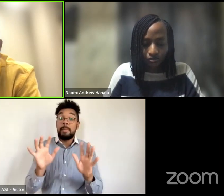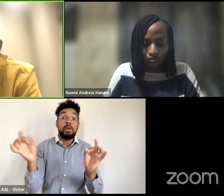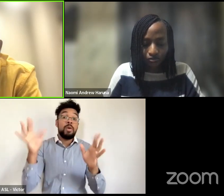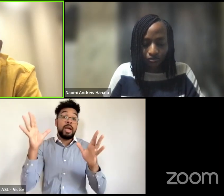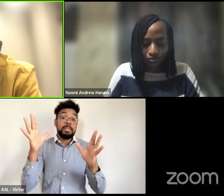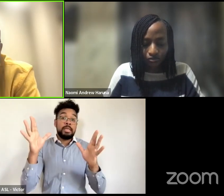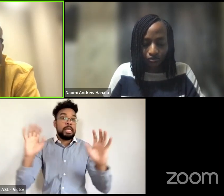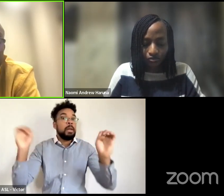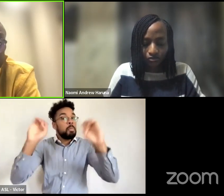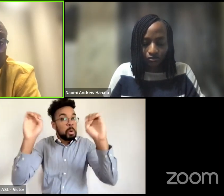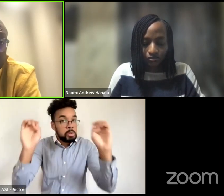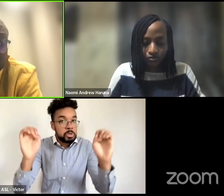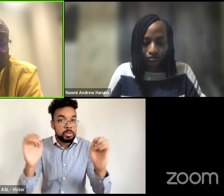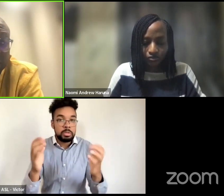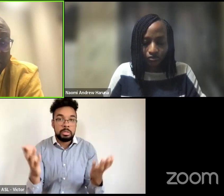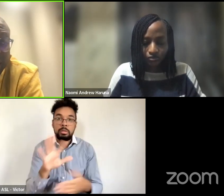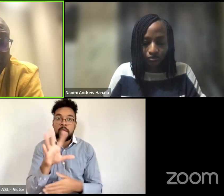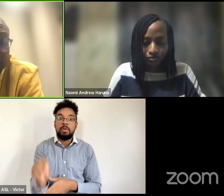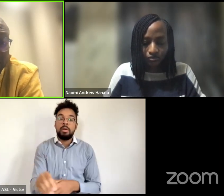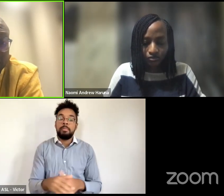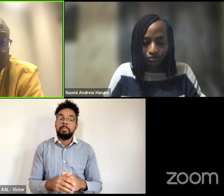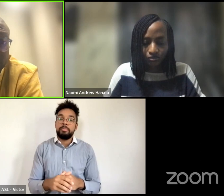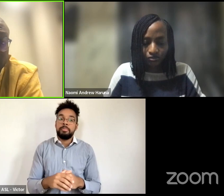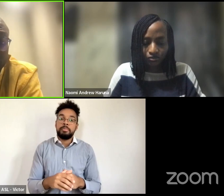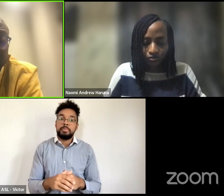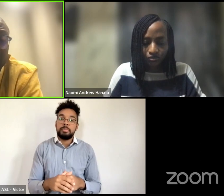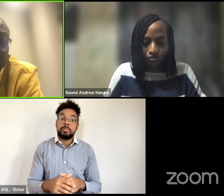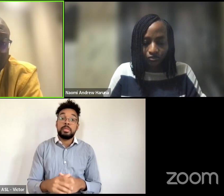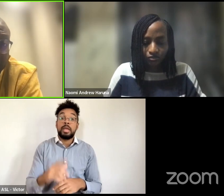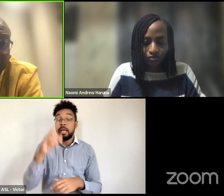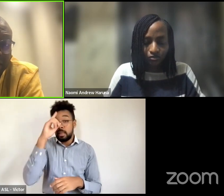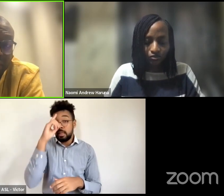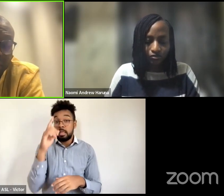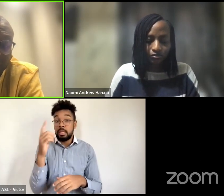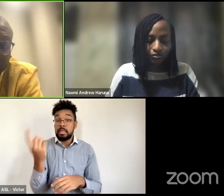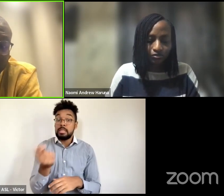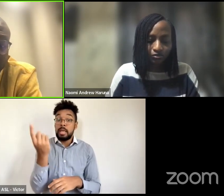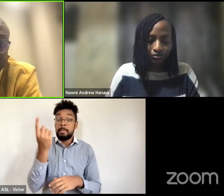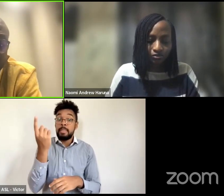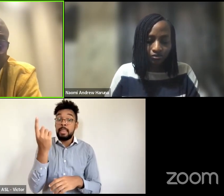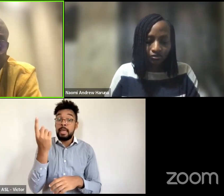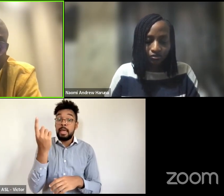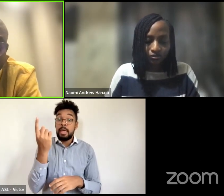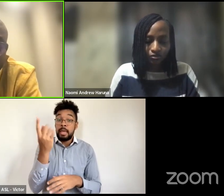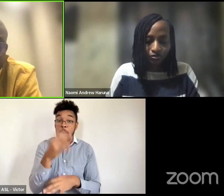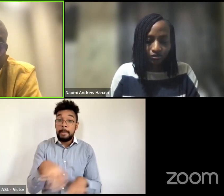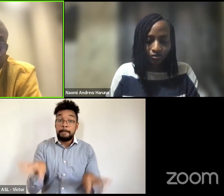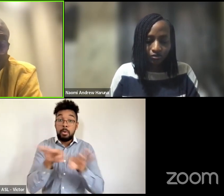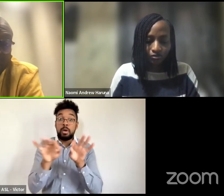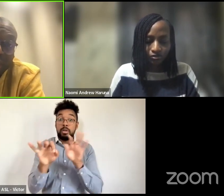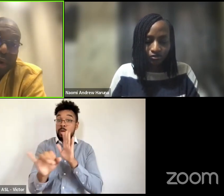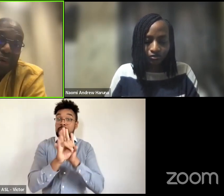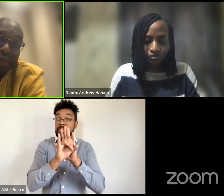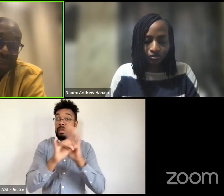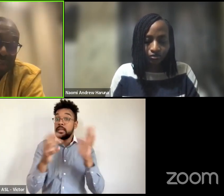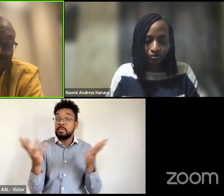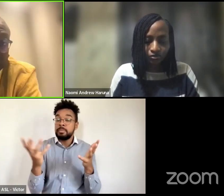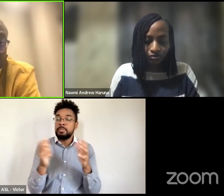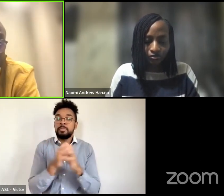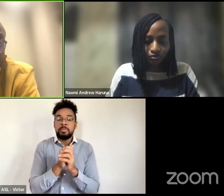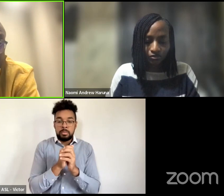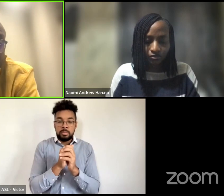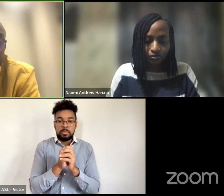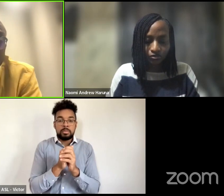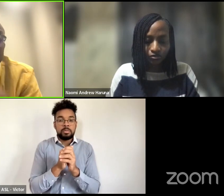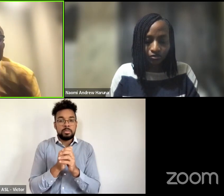continent i think something critical to uh to to to identify to is the fact that throughout all this